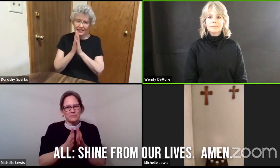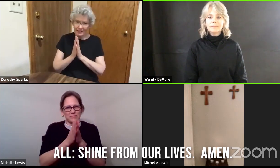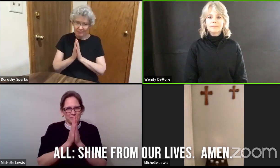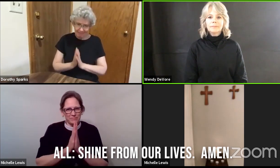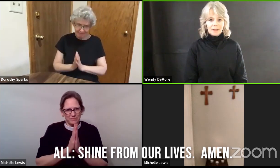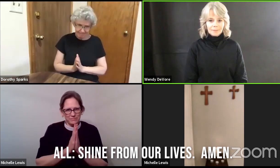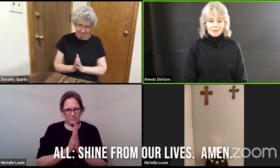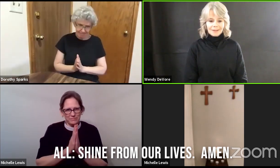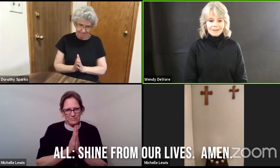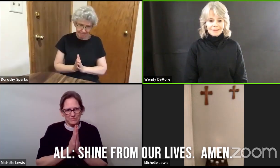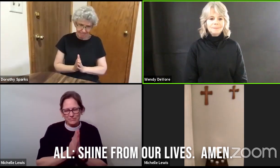Amen.